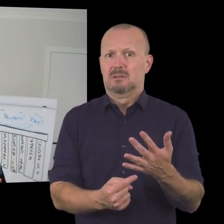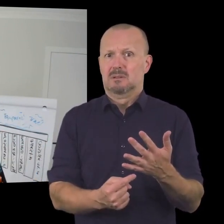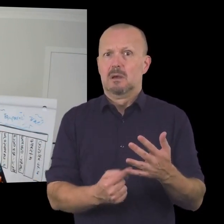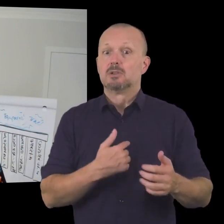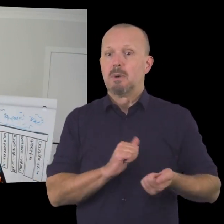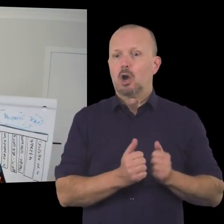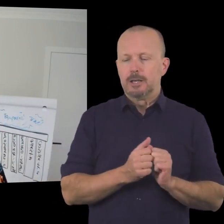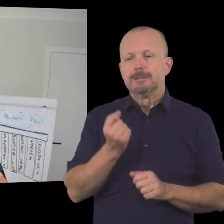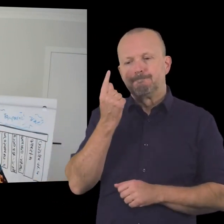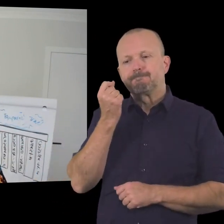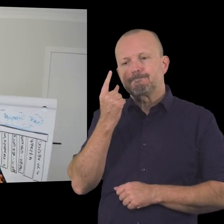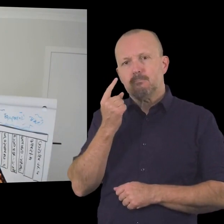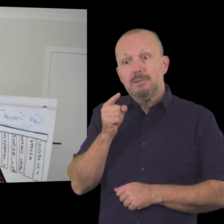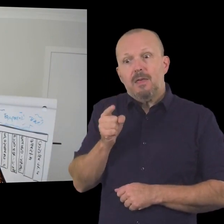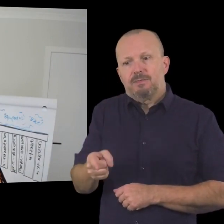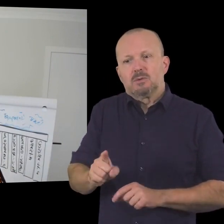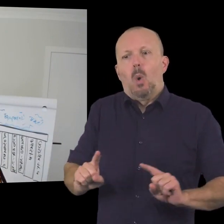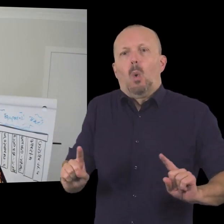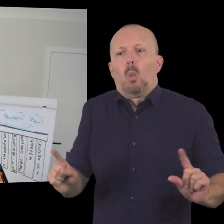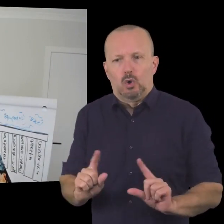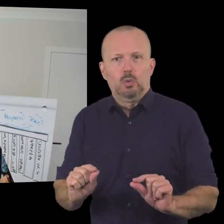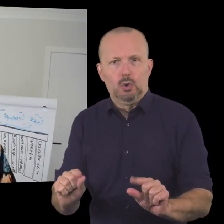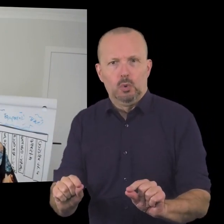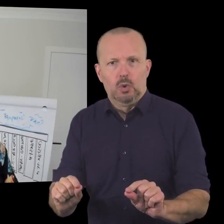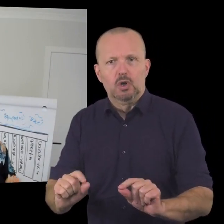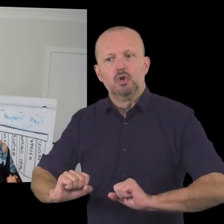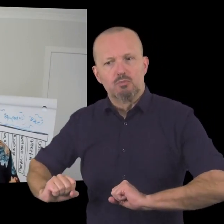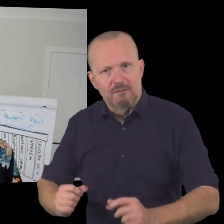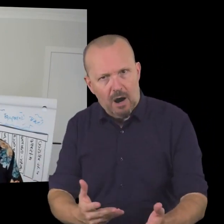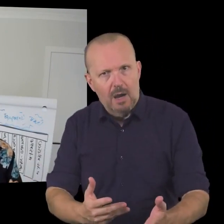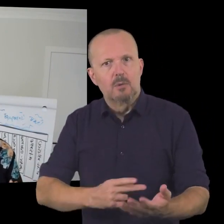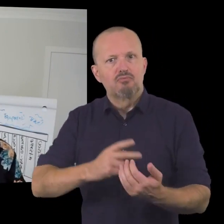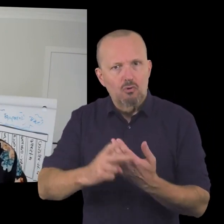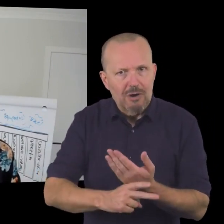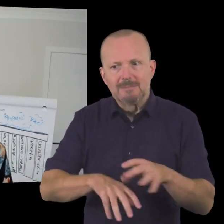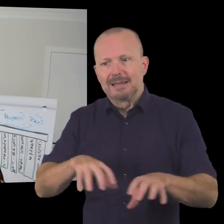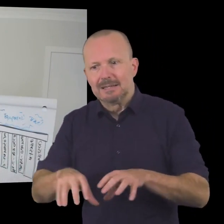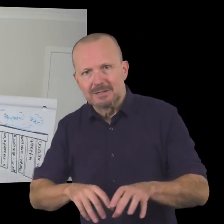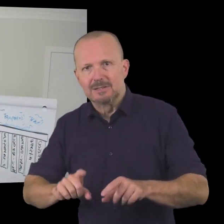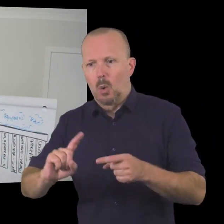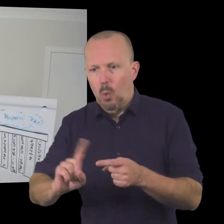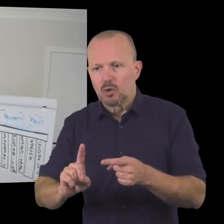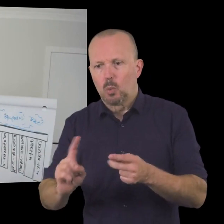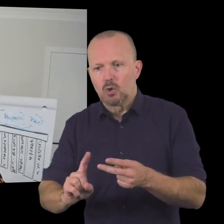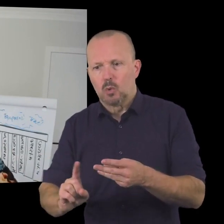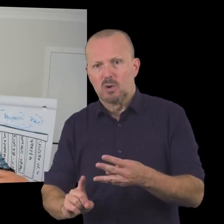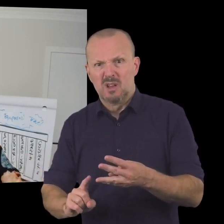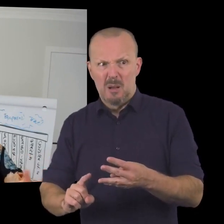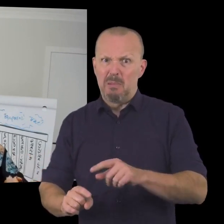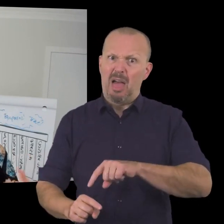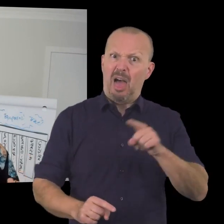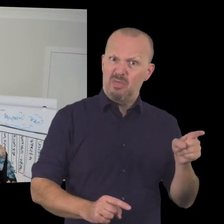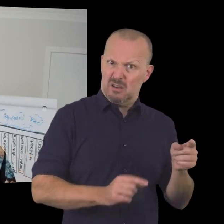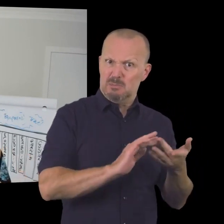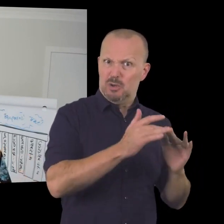and my colleagues said yes i understand that's what you do so all the programs and activities that's what you do but actually people could